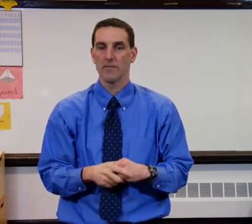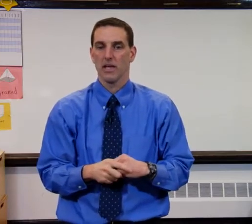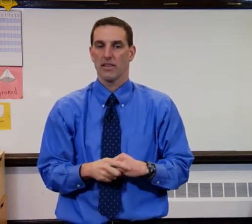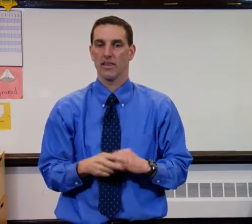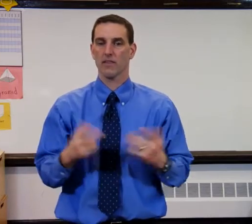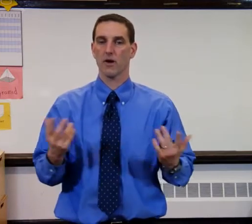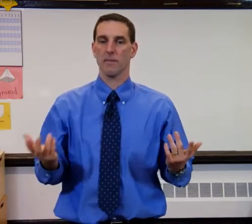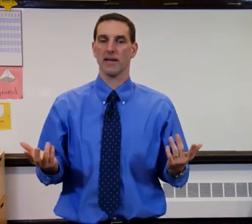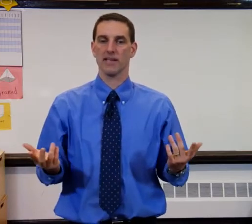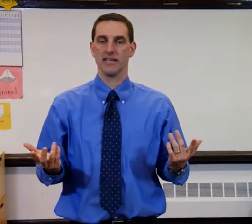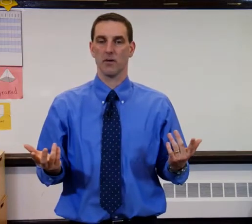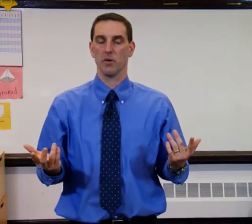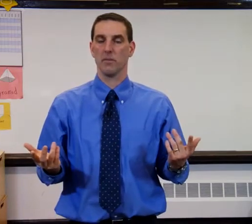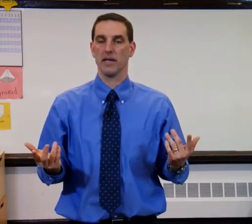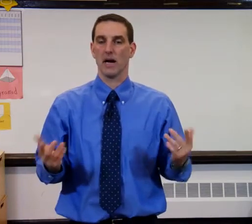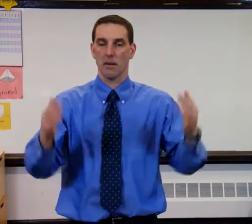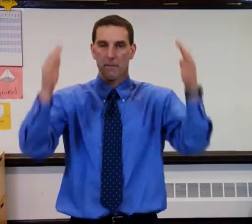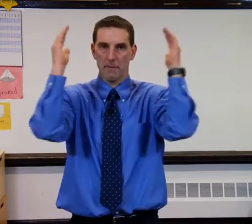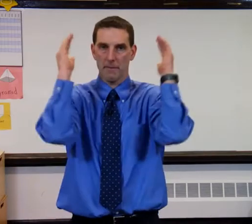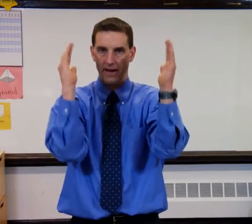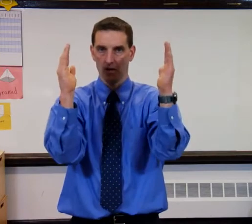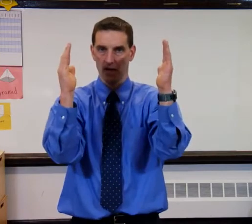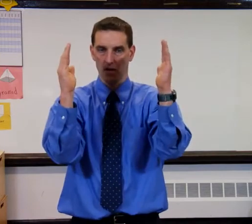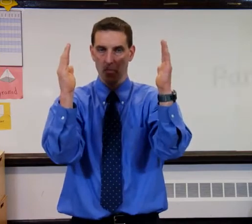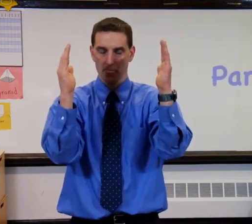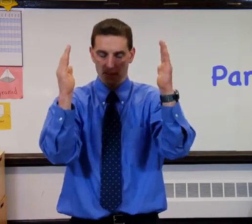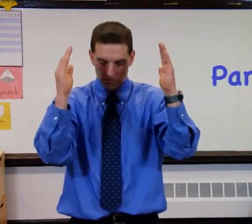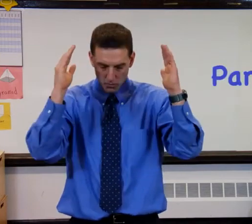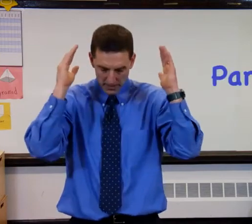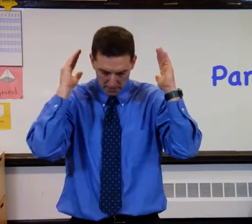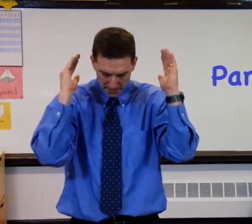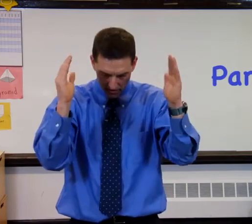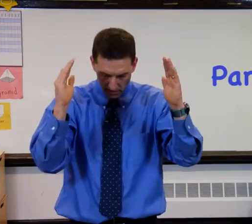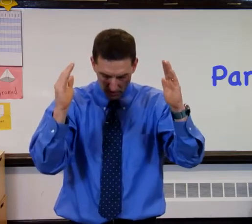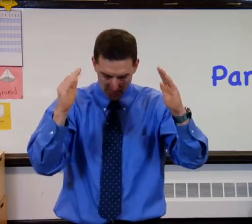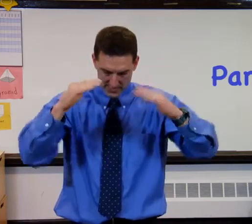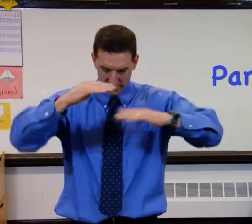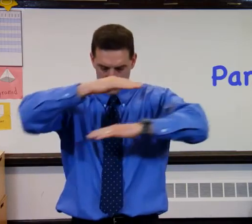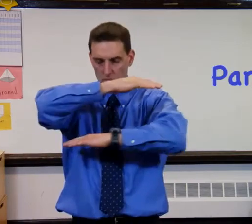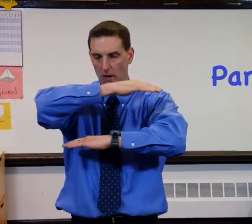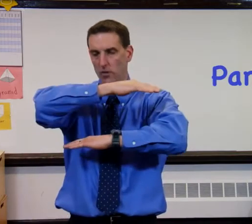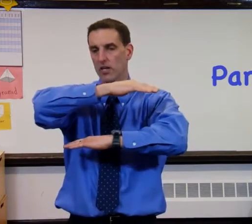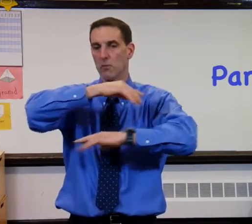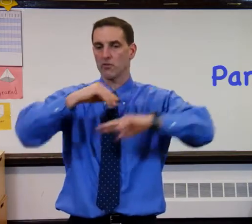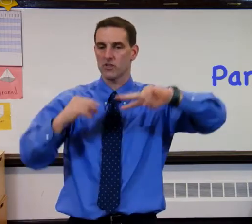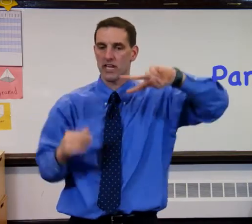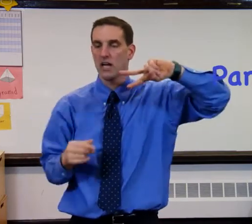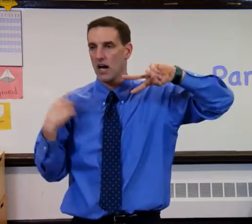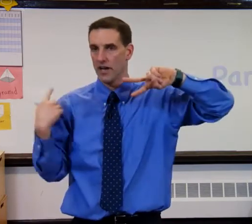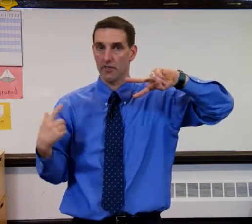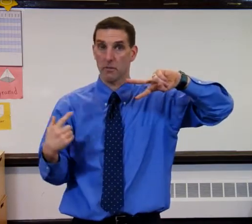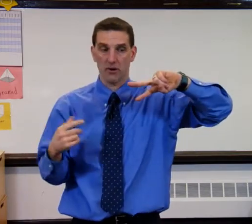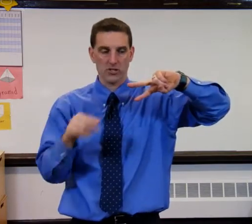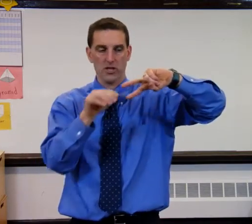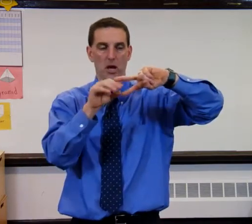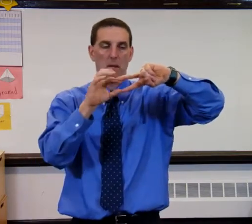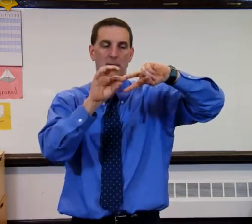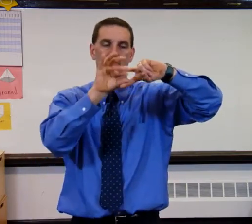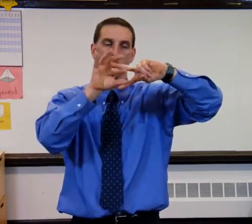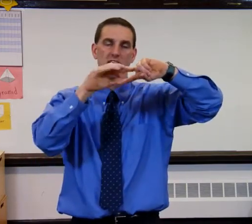The other big idea would be parallel. So we get parallel lines. Now this is where I really almost need another person. But if you think